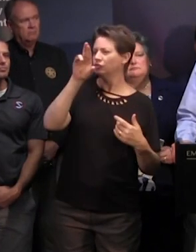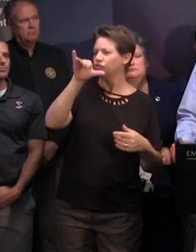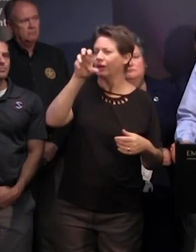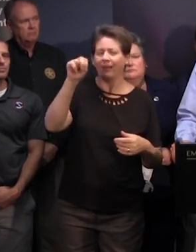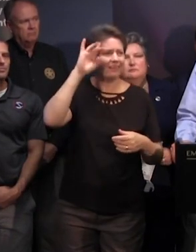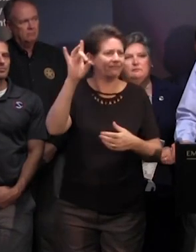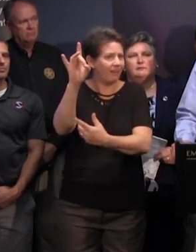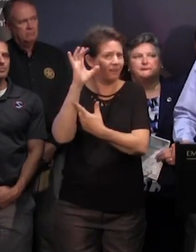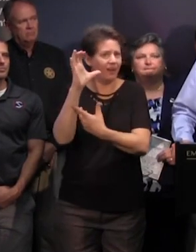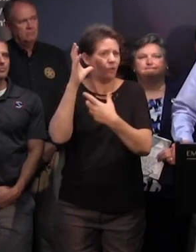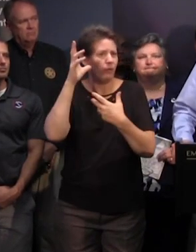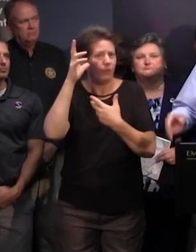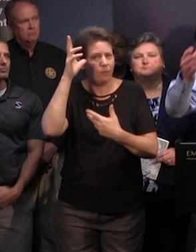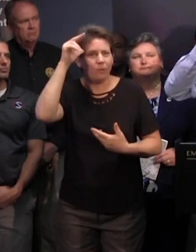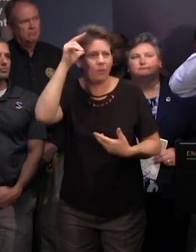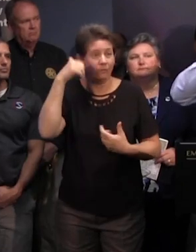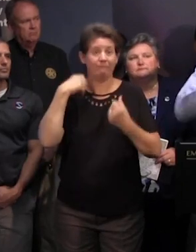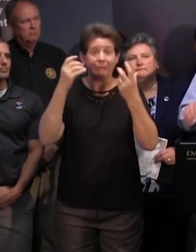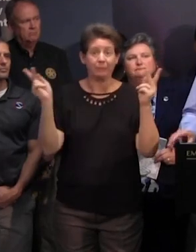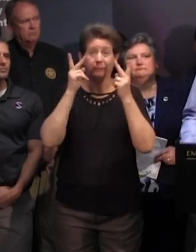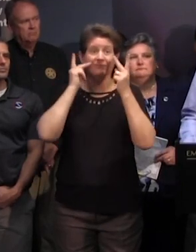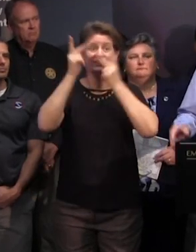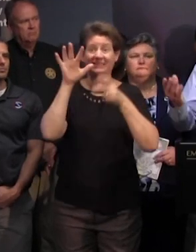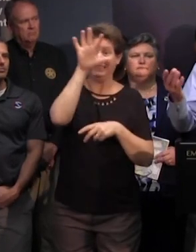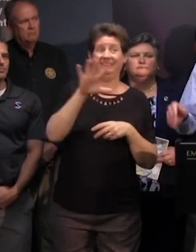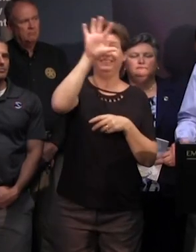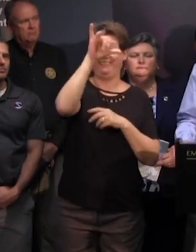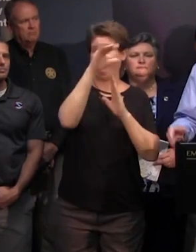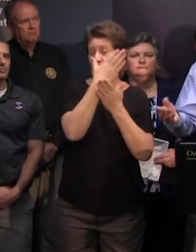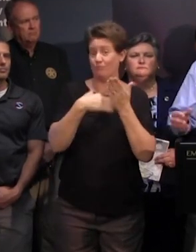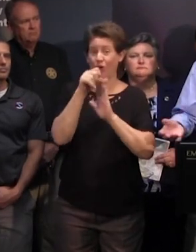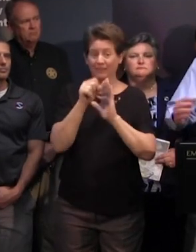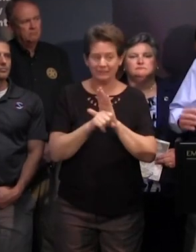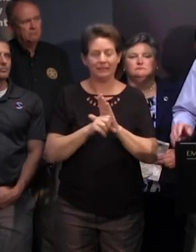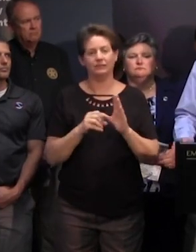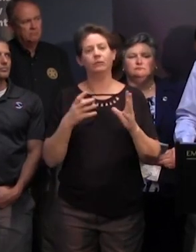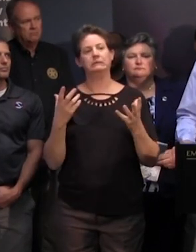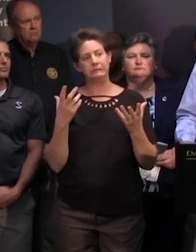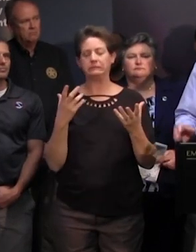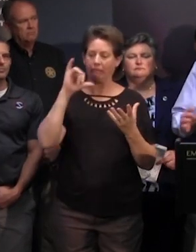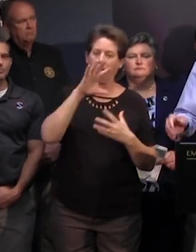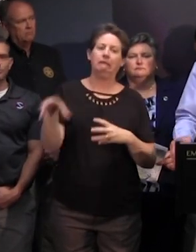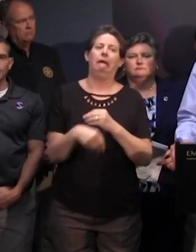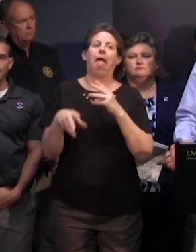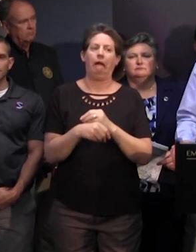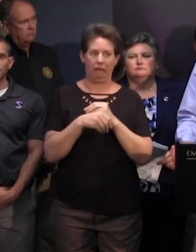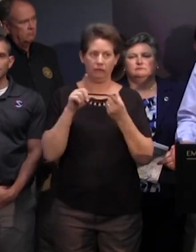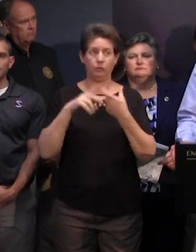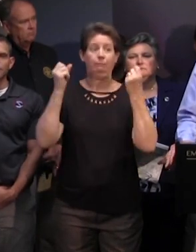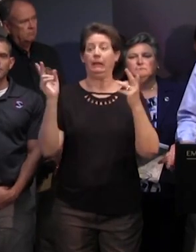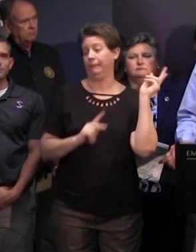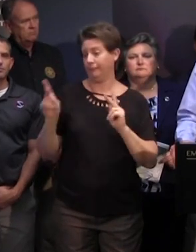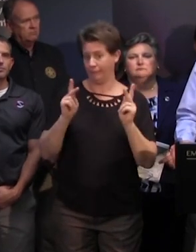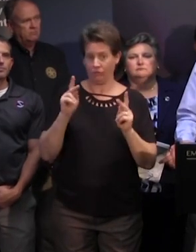800 horses there so they have a lot of people visiting up in that part of the state which so that that's adding adding to the number of